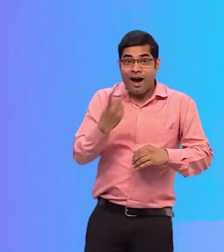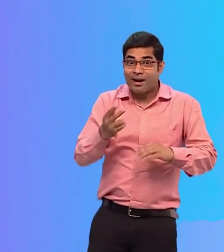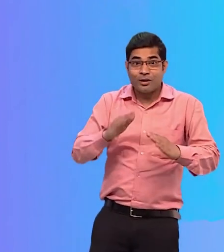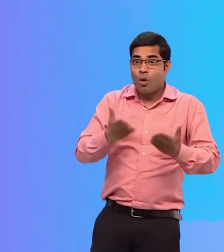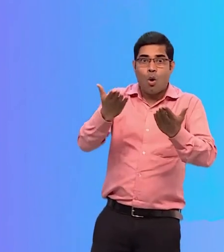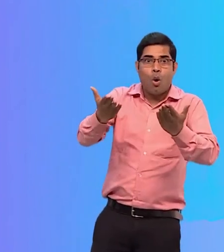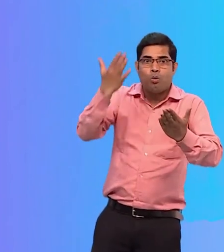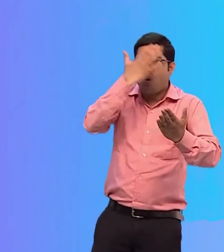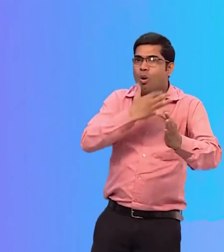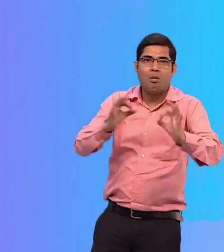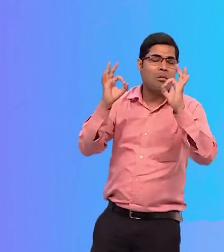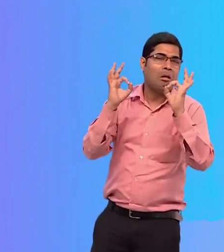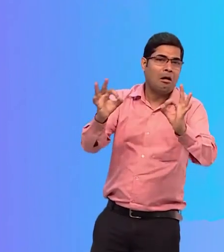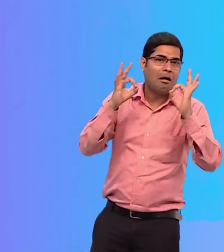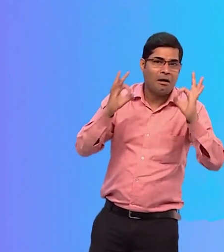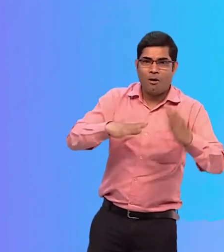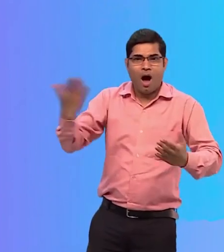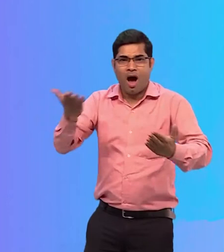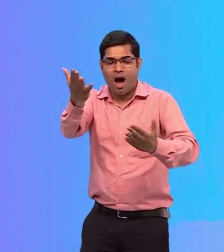Superb! Awesome, Maya! Wonderful!